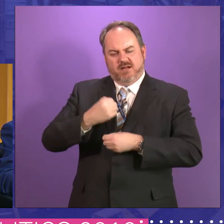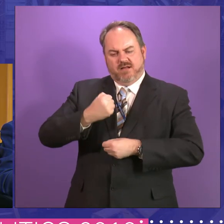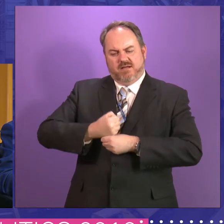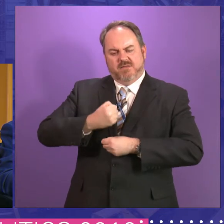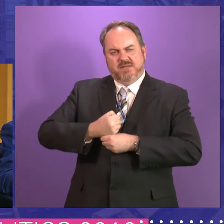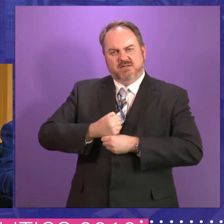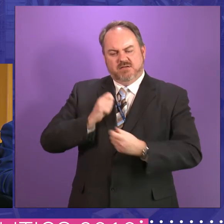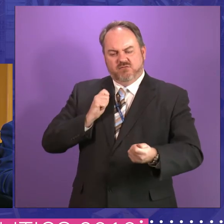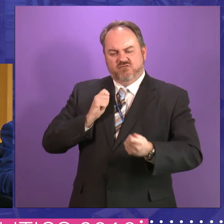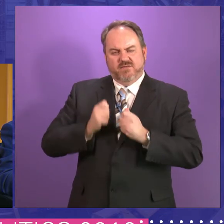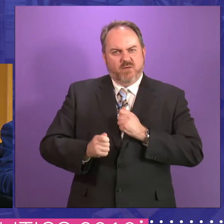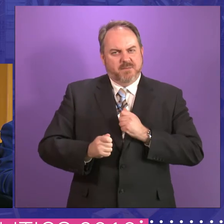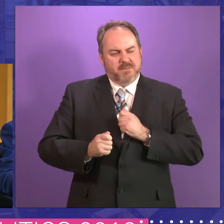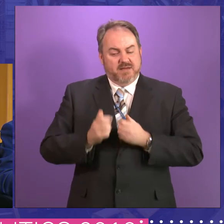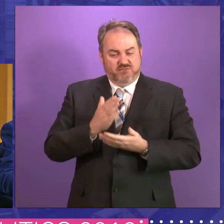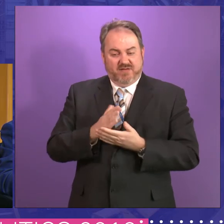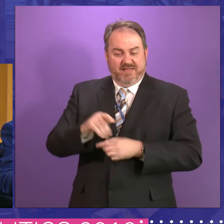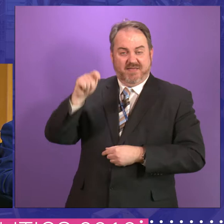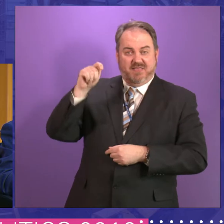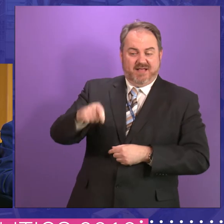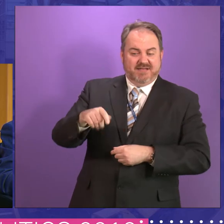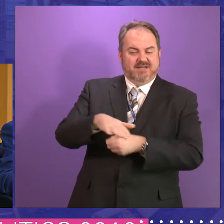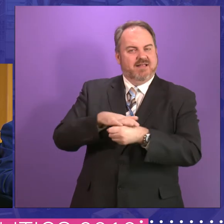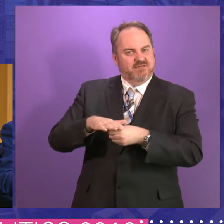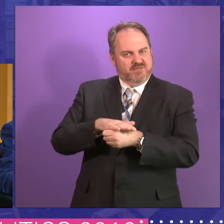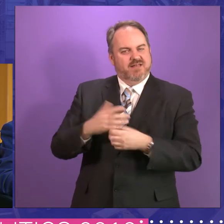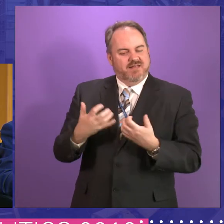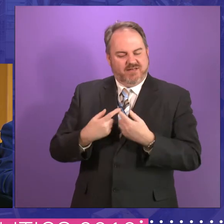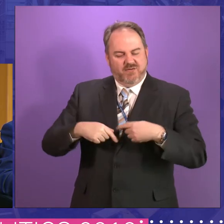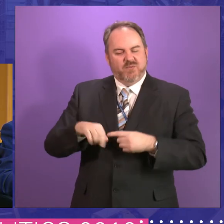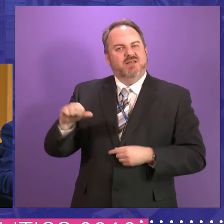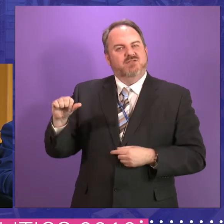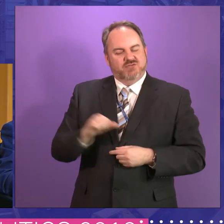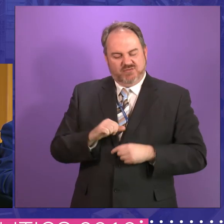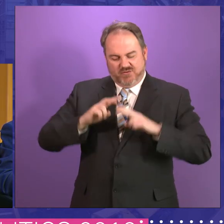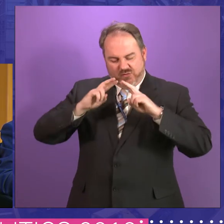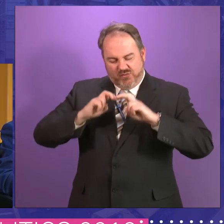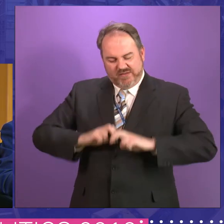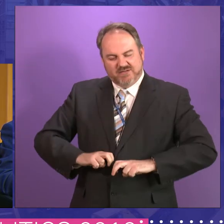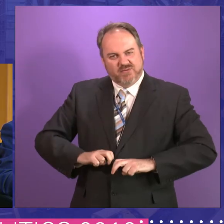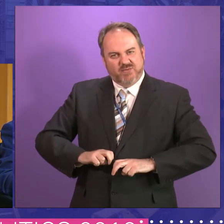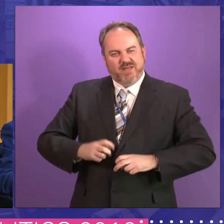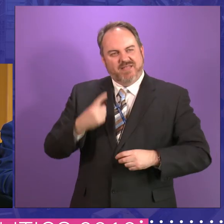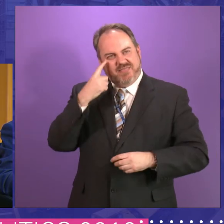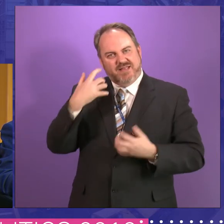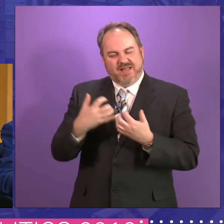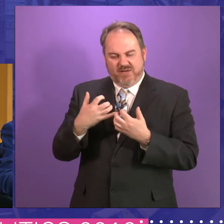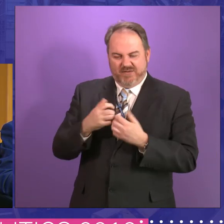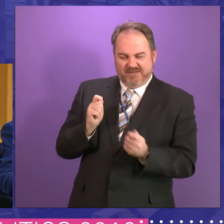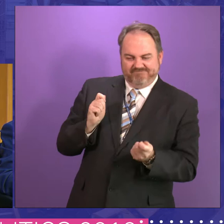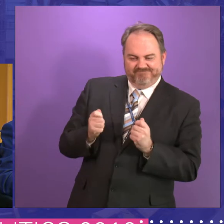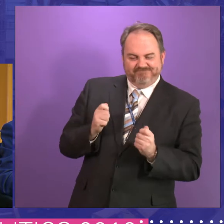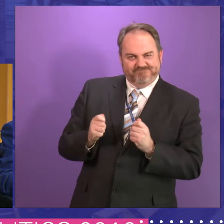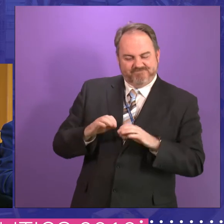one of the areas of Scottish public life that we do need to look at and we do need to address because it is